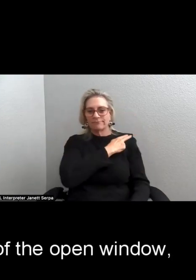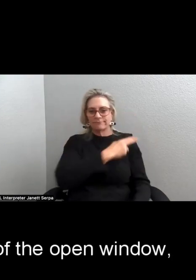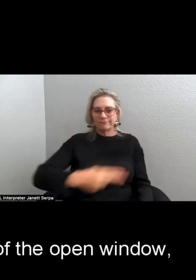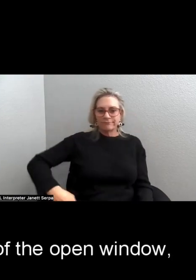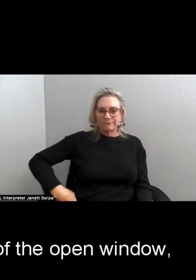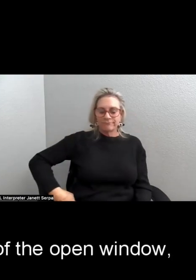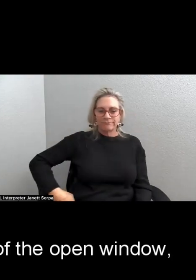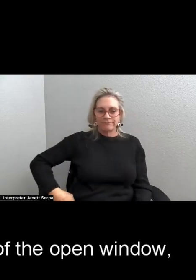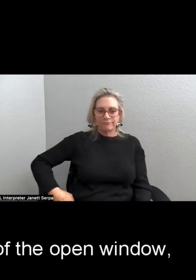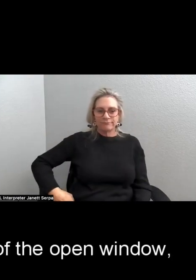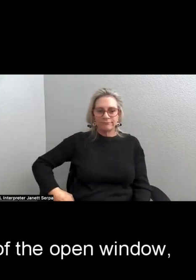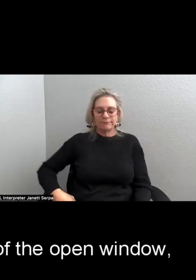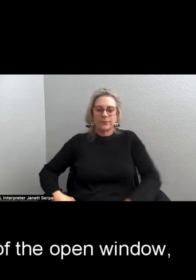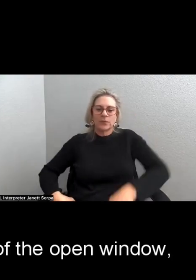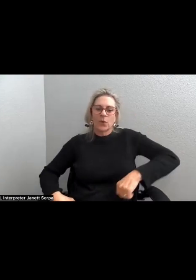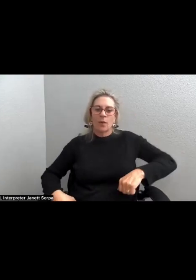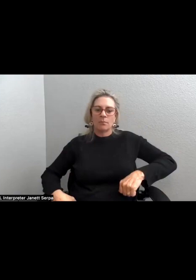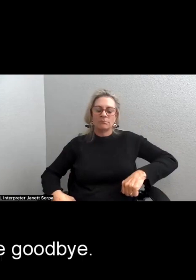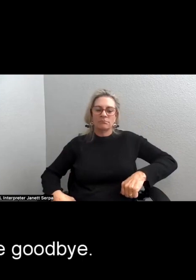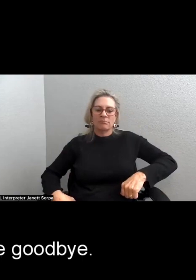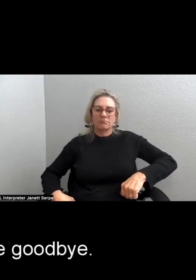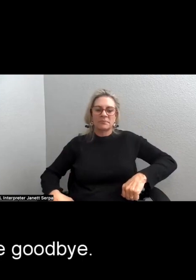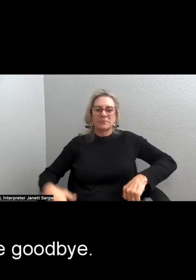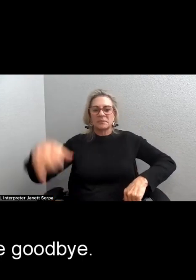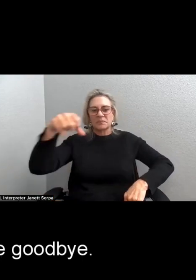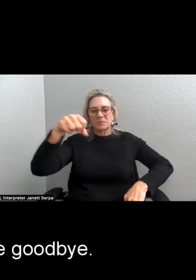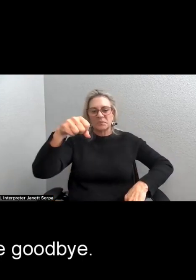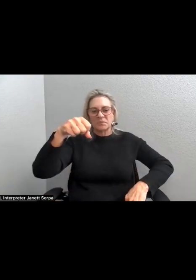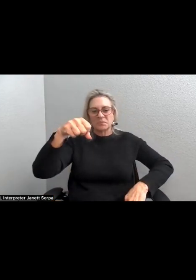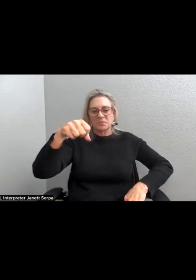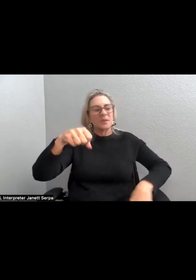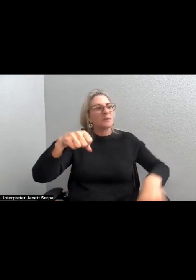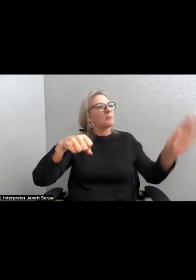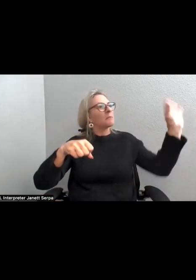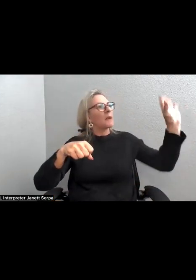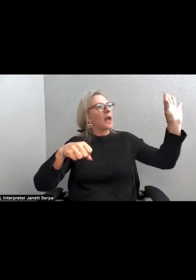Your arm sticks out of the open window as you wave goodbye.